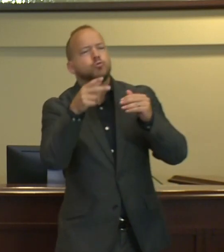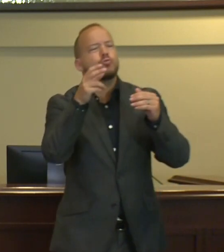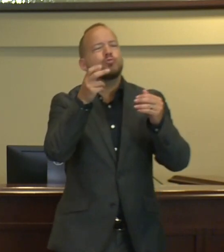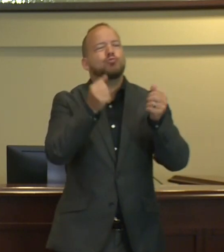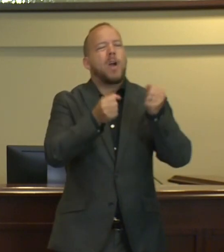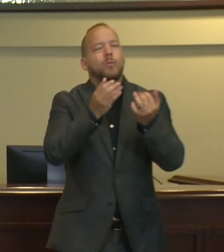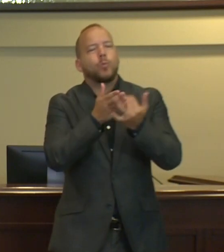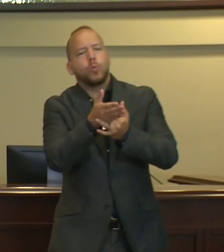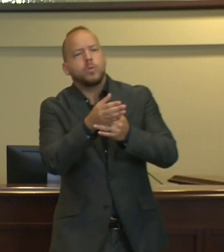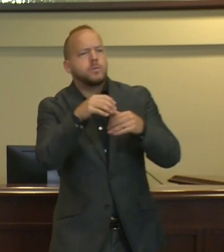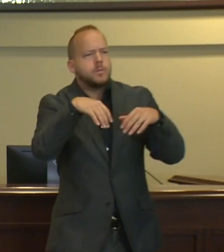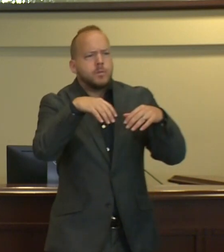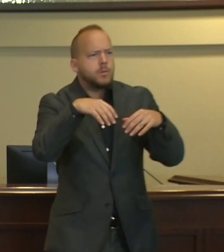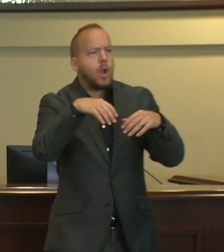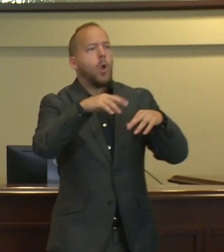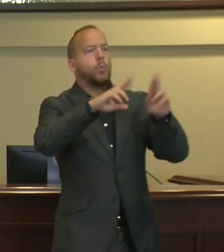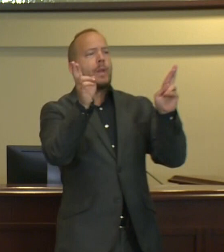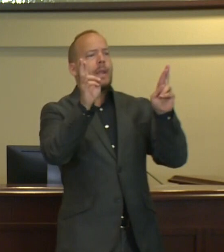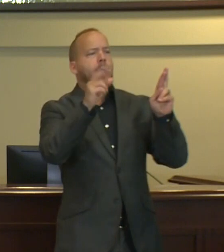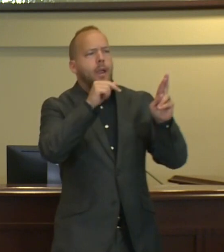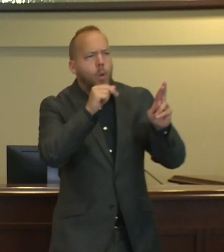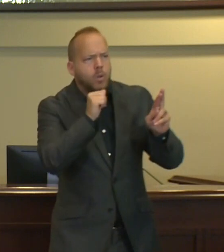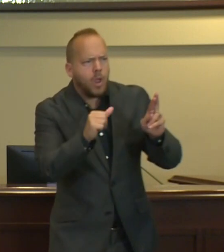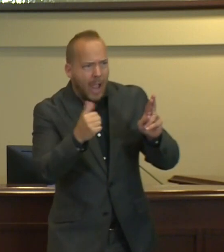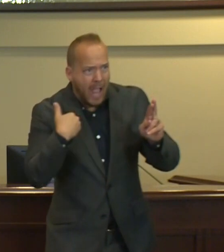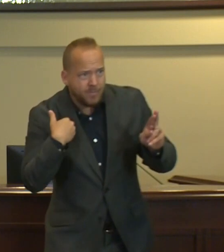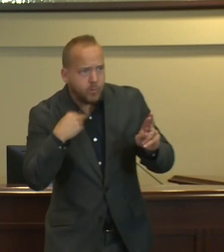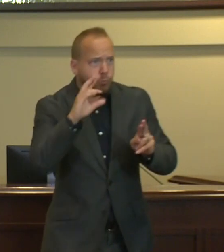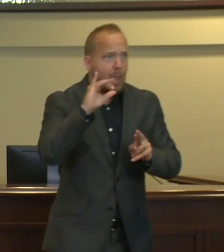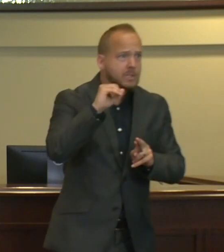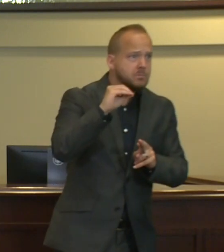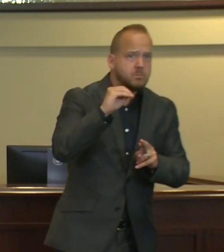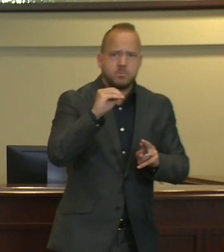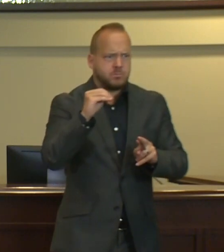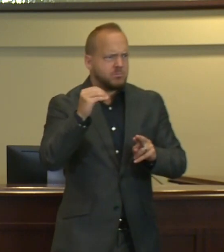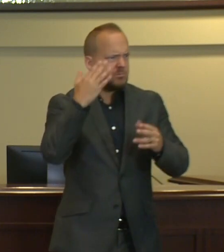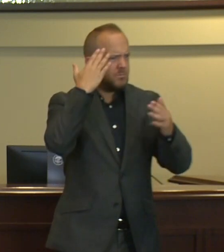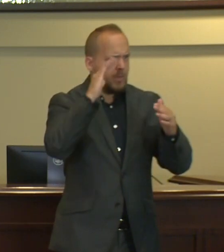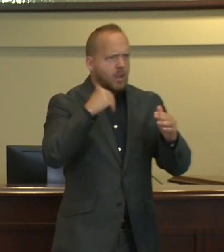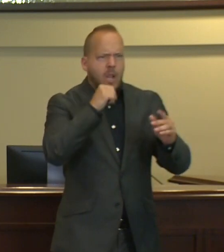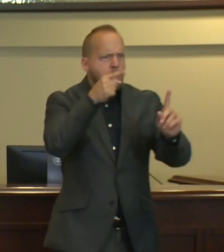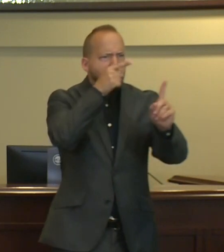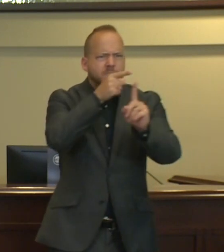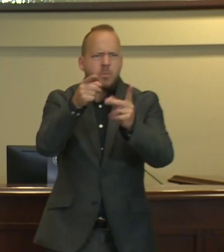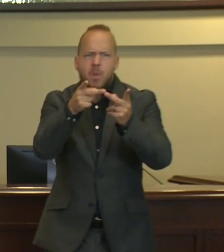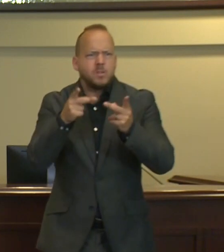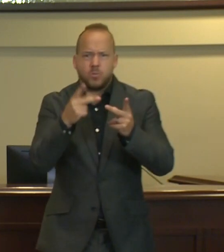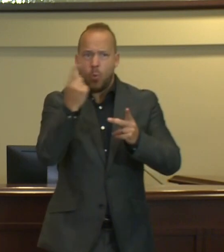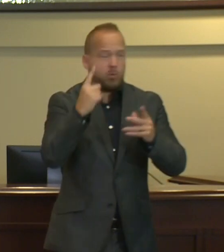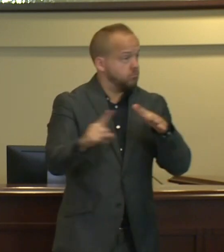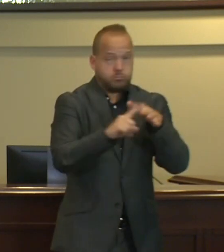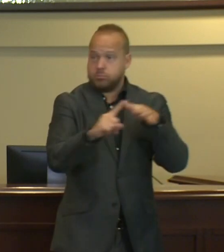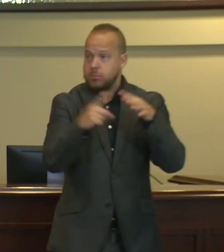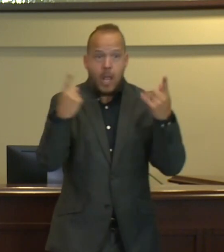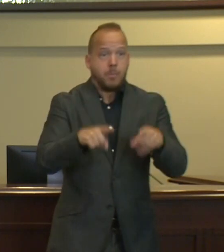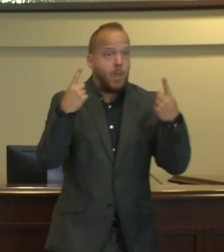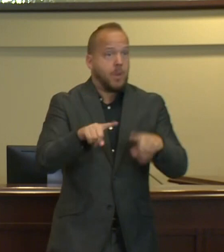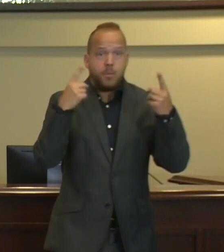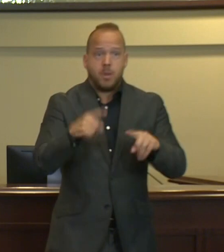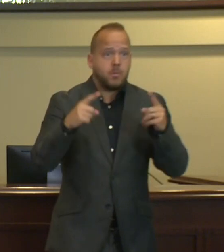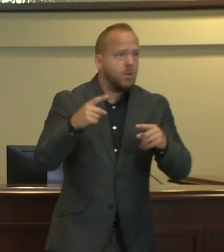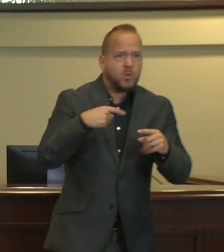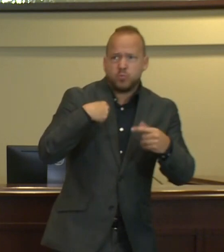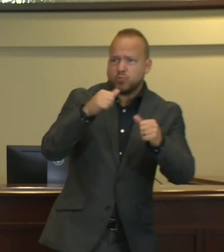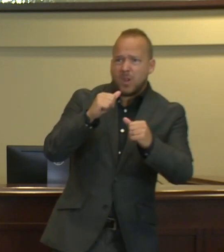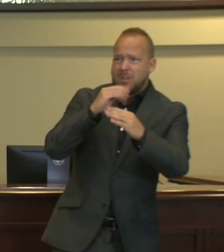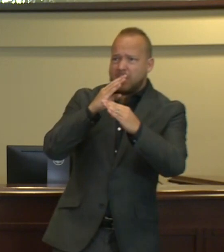and covert ways. And while we anxiously await a vaccination to protect against the coronavirus, we are not looking for a vaccination